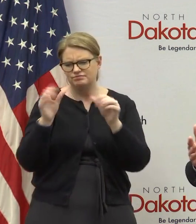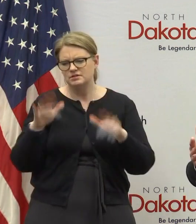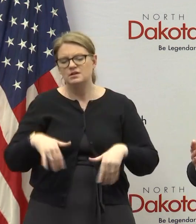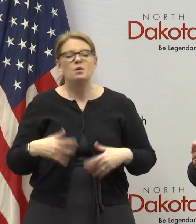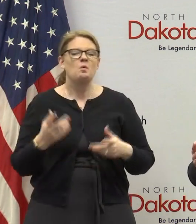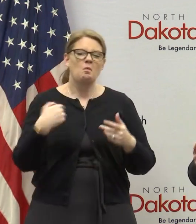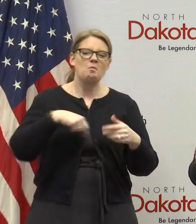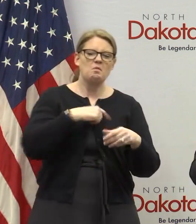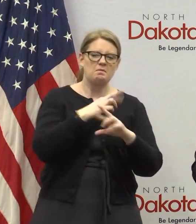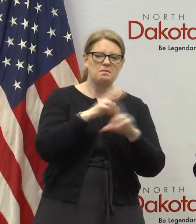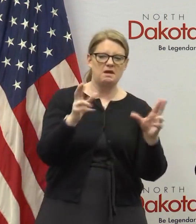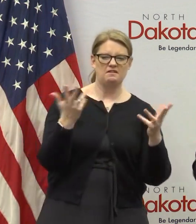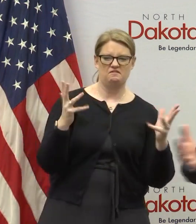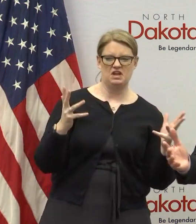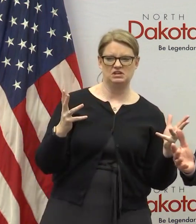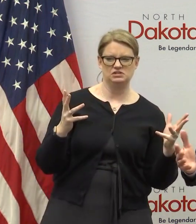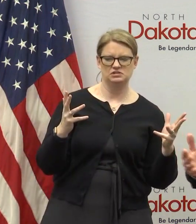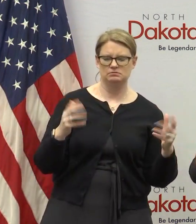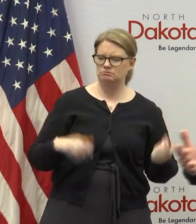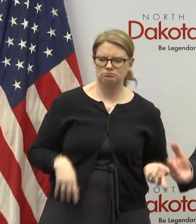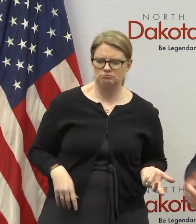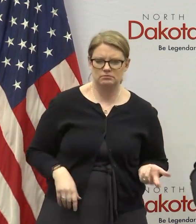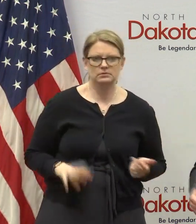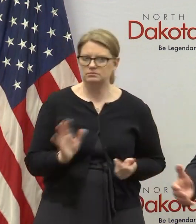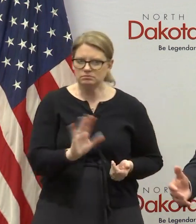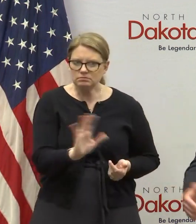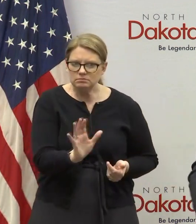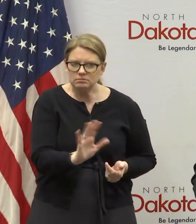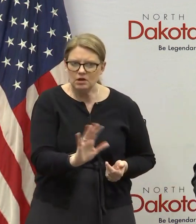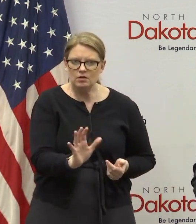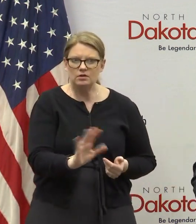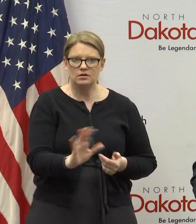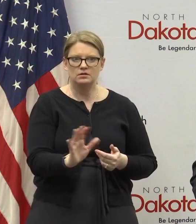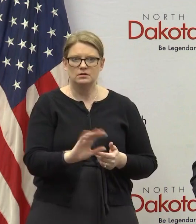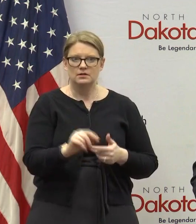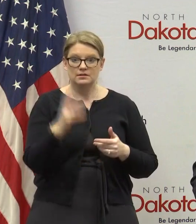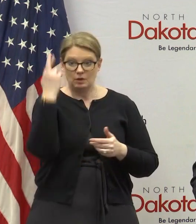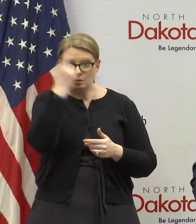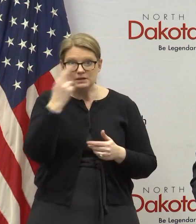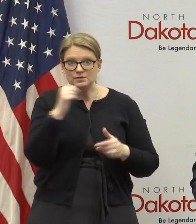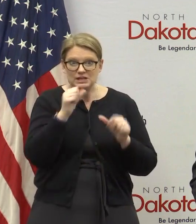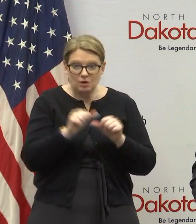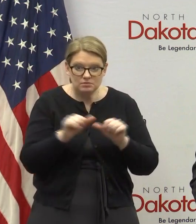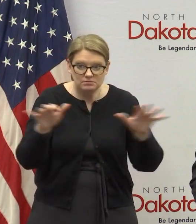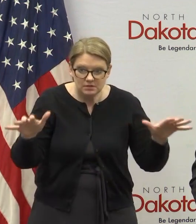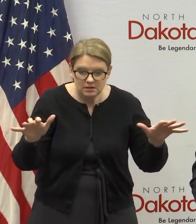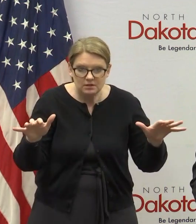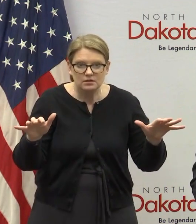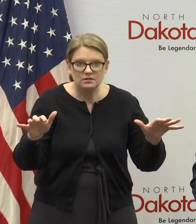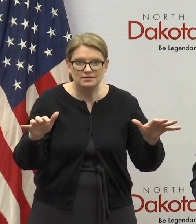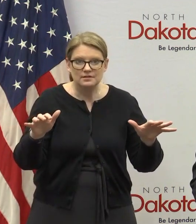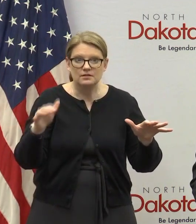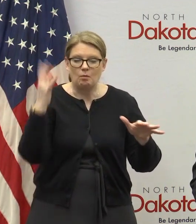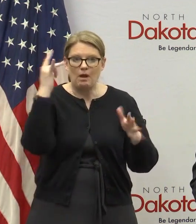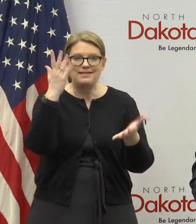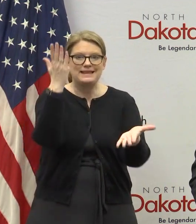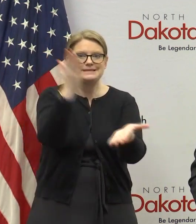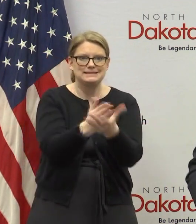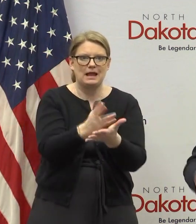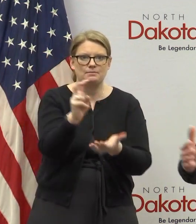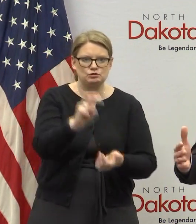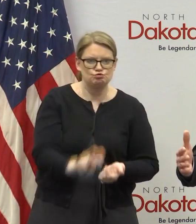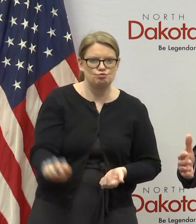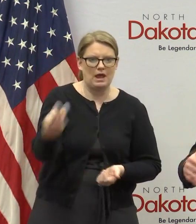don't spread everywhere the only reason they don't spread everywhere is when you stop travel and so we're probably also ought to be thanking you know the other states